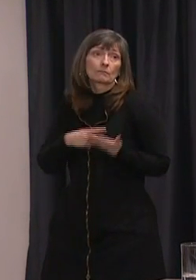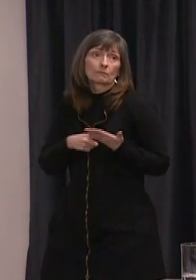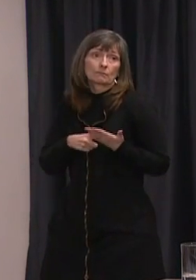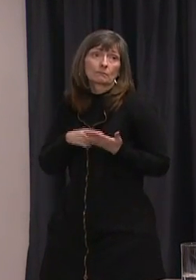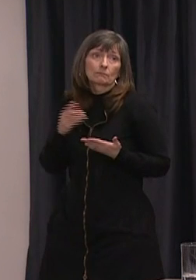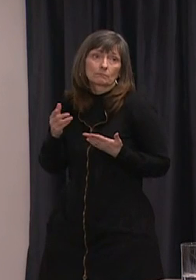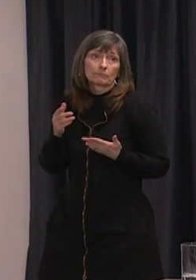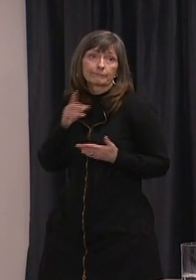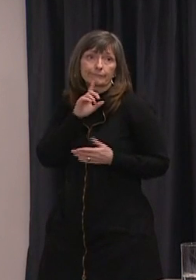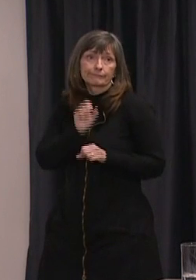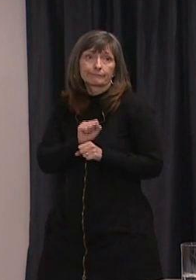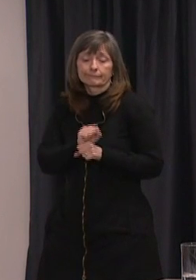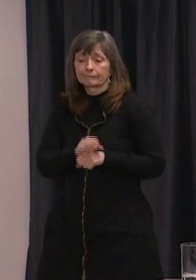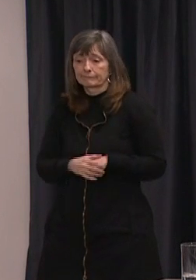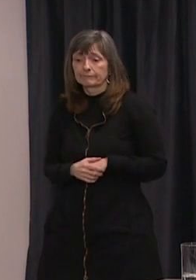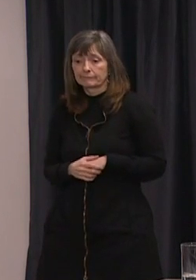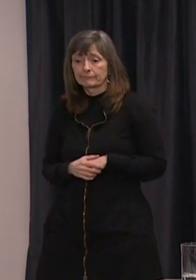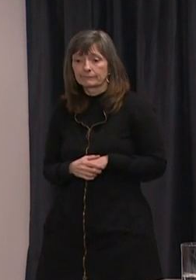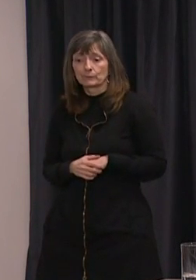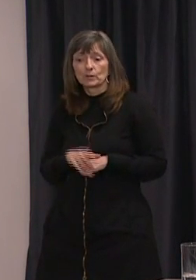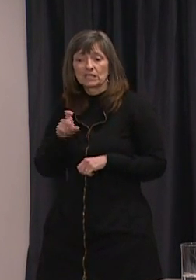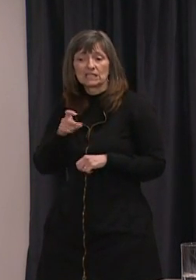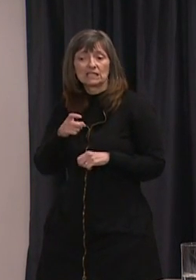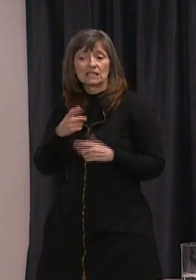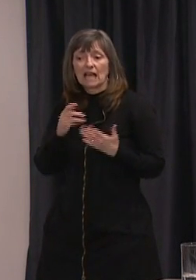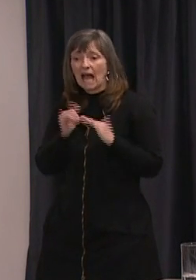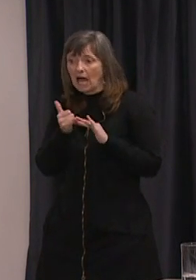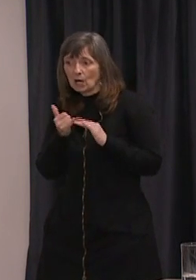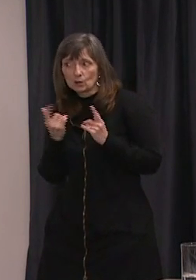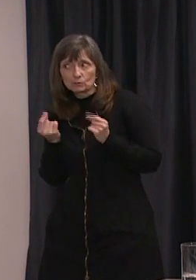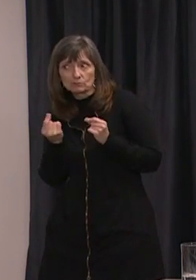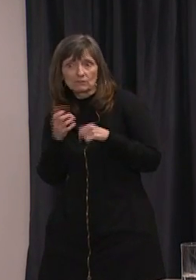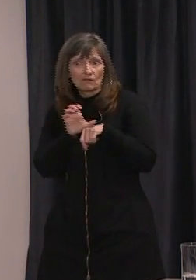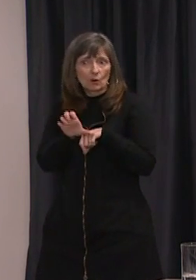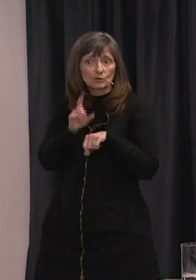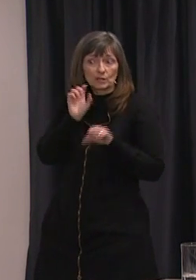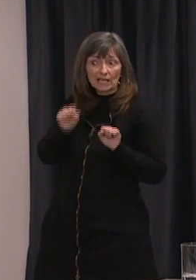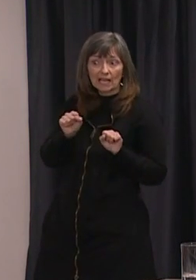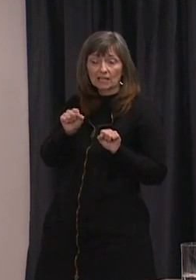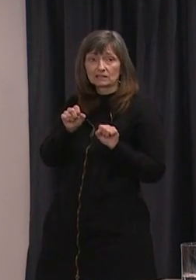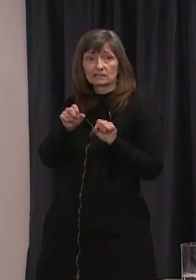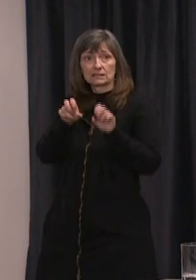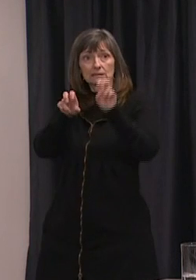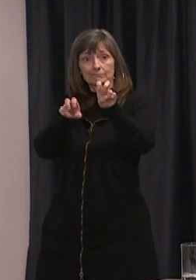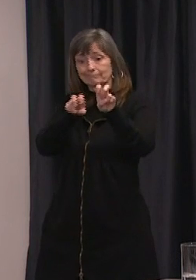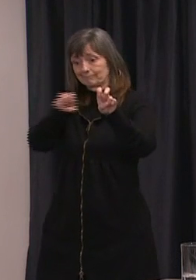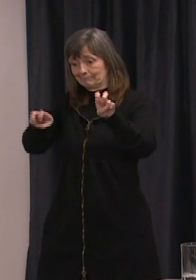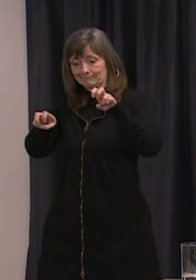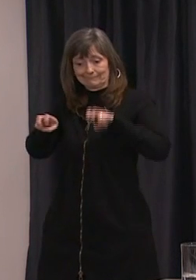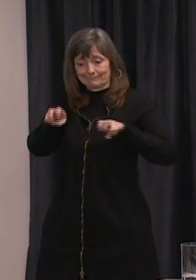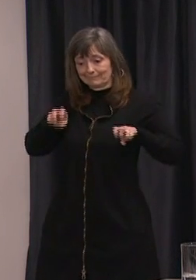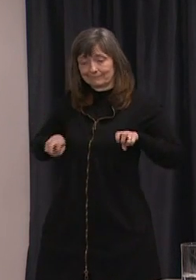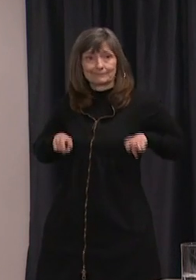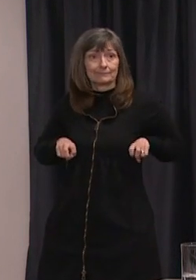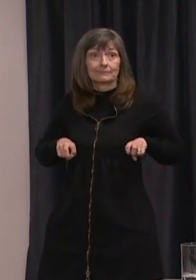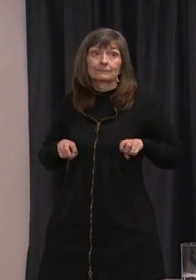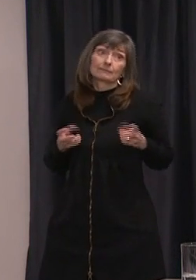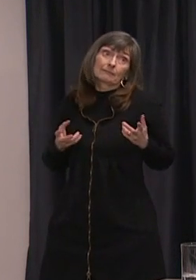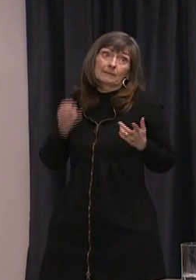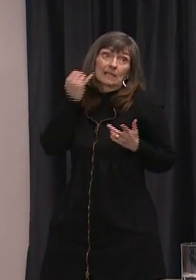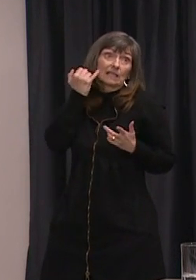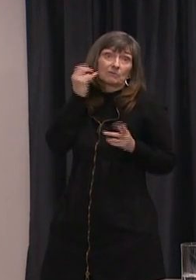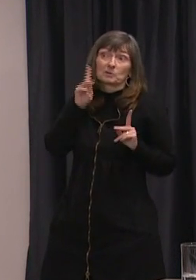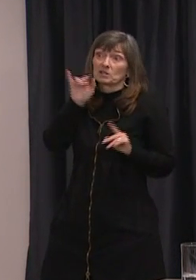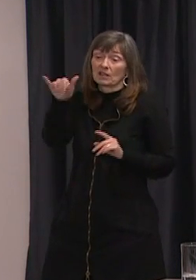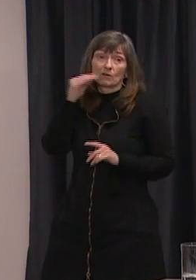uh obviously there would have to be some discussions around how we would exactly be able to do that hopefully with people staying at home and not going out